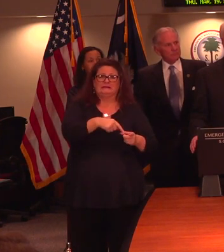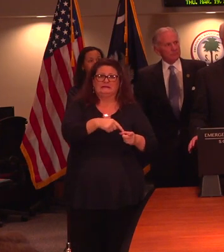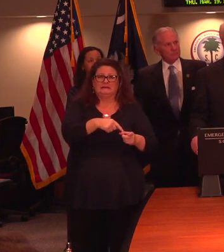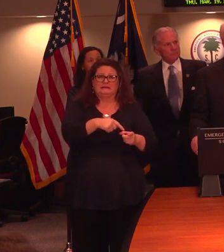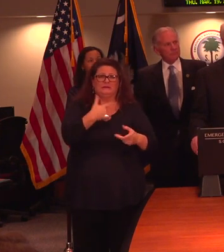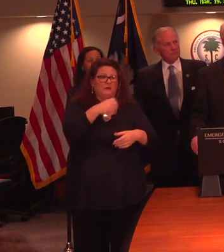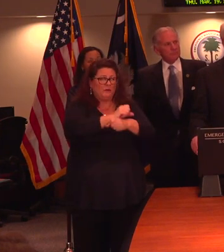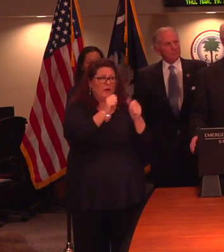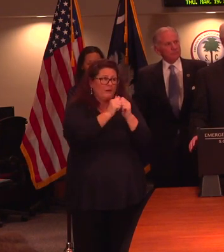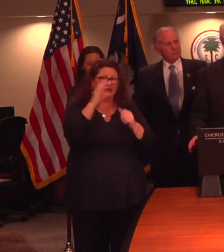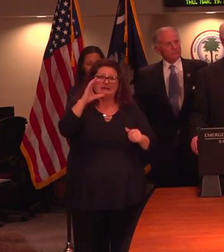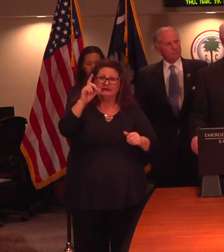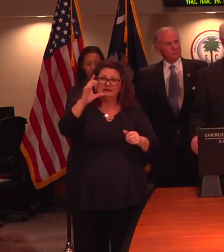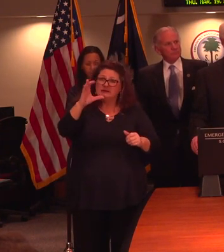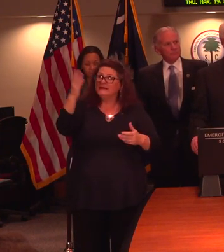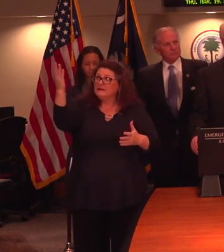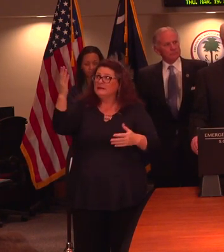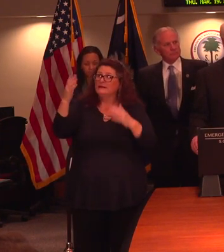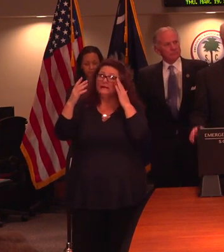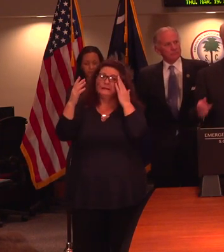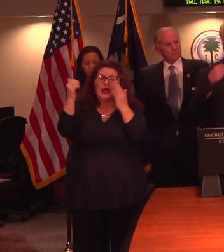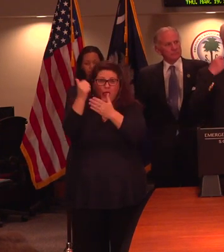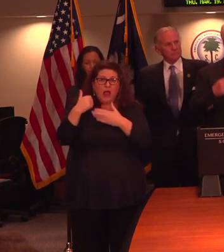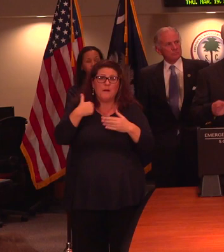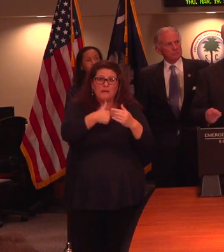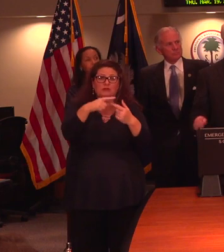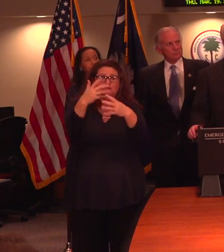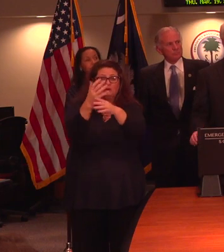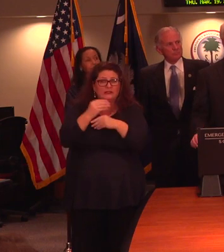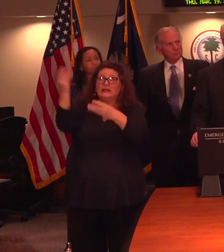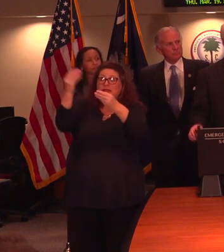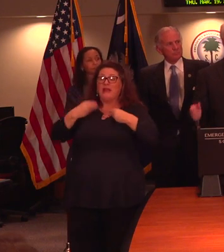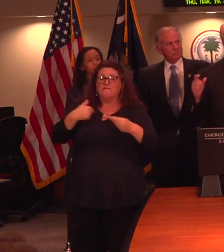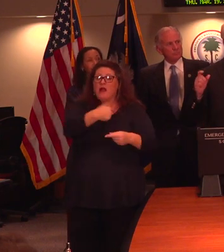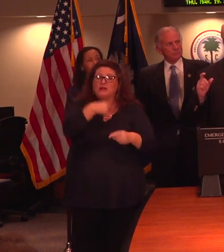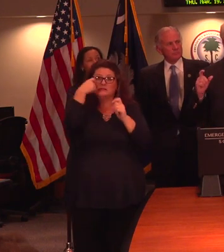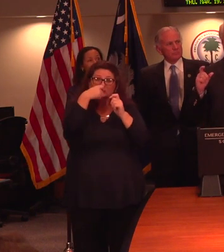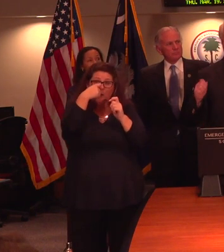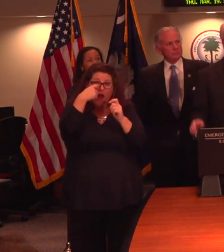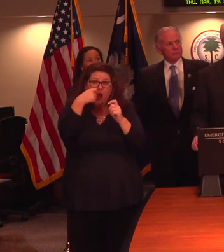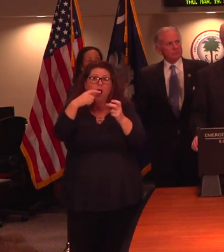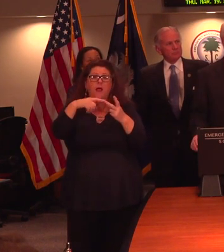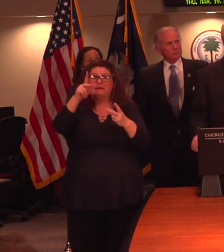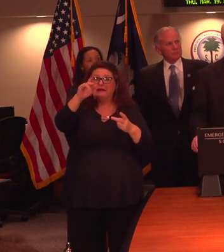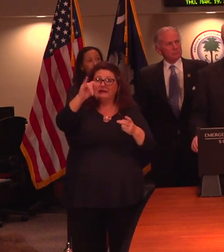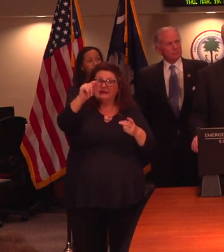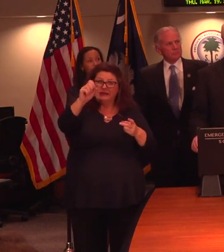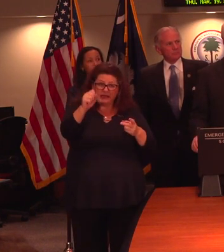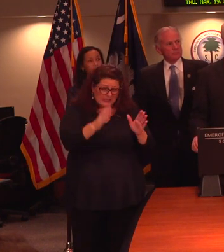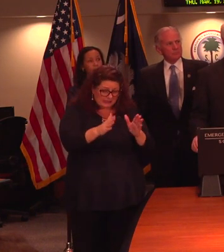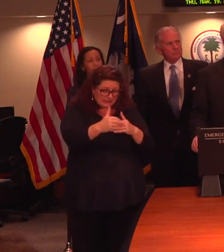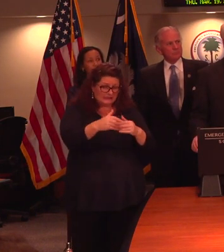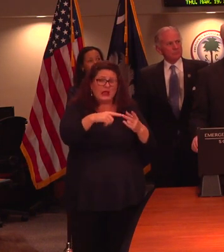suppliers, the CDC, to get both the swabs, the kits, and the